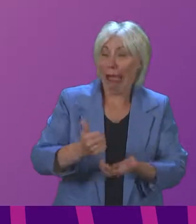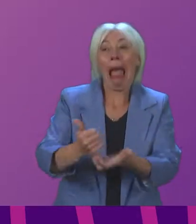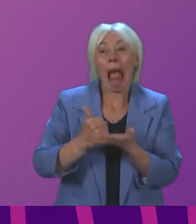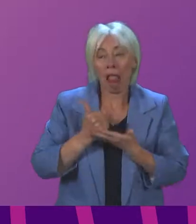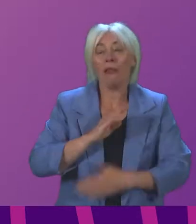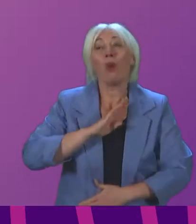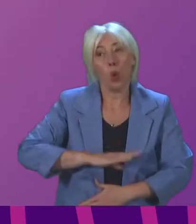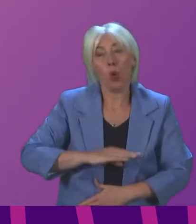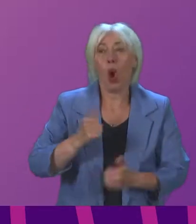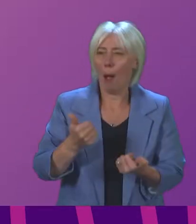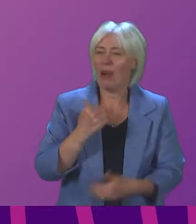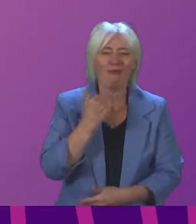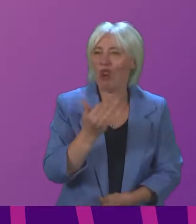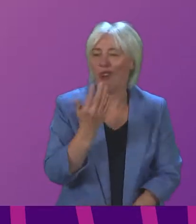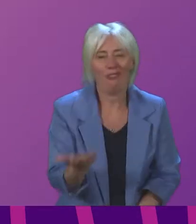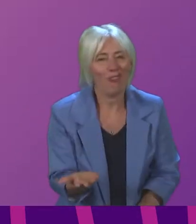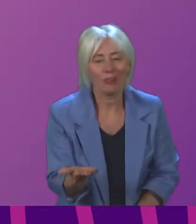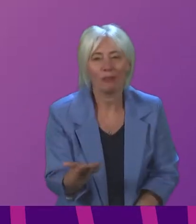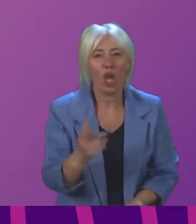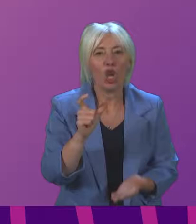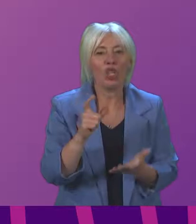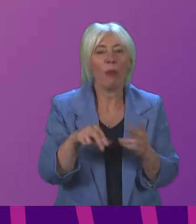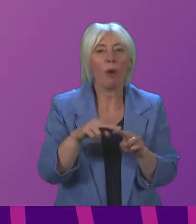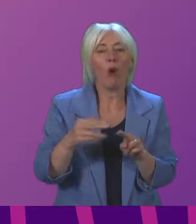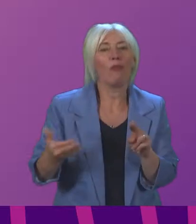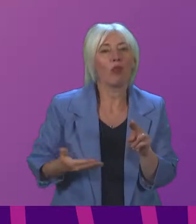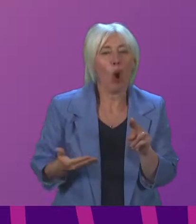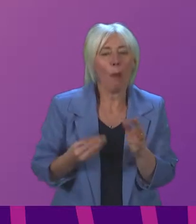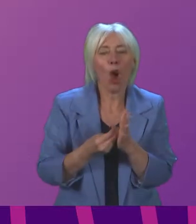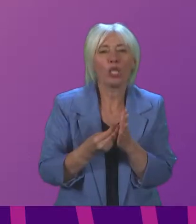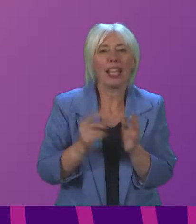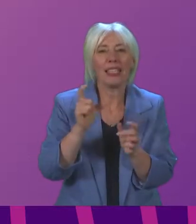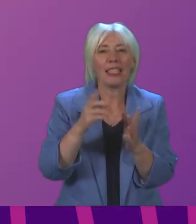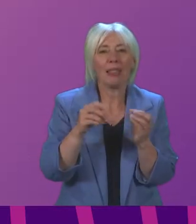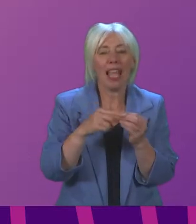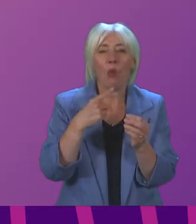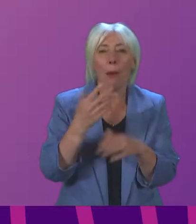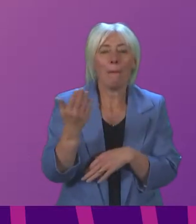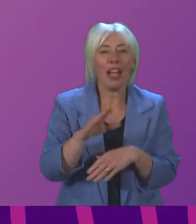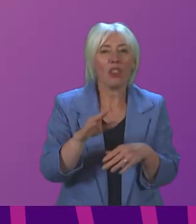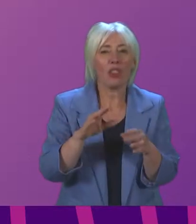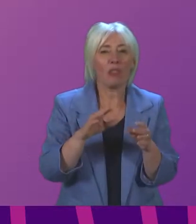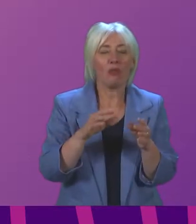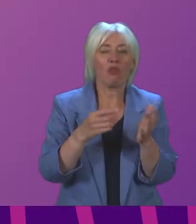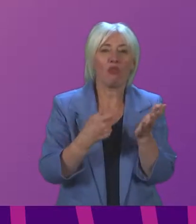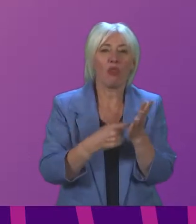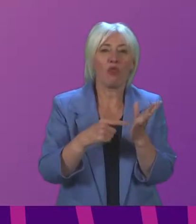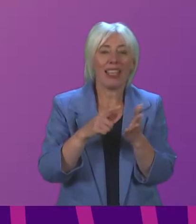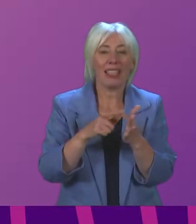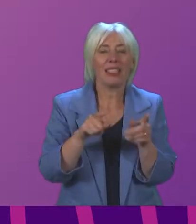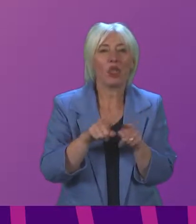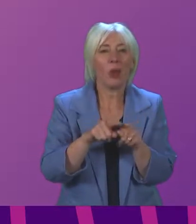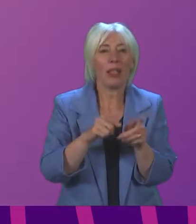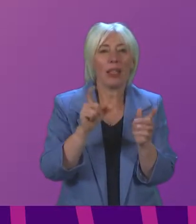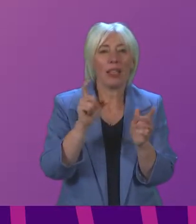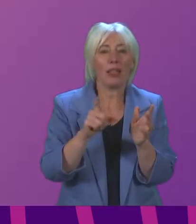will not be nearly enough. The Chambers of Commerce and CBI want to see reform of non-domestic rates system and the planning system and the SRC wants